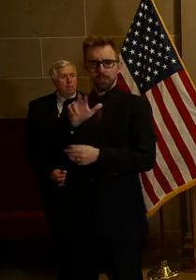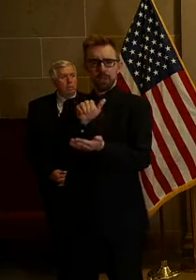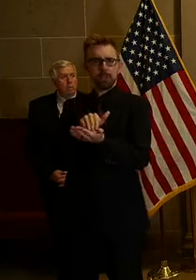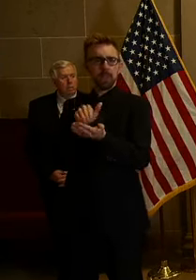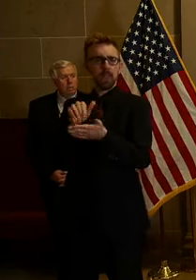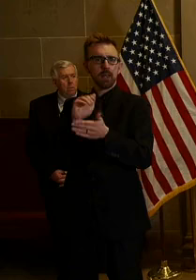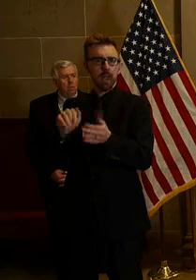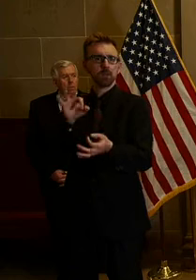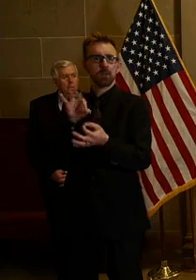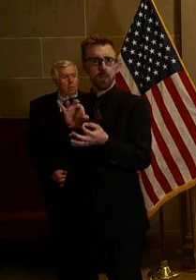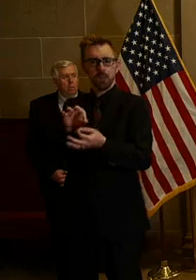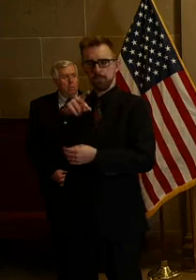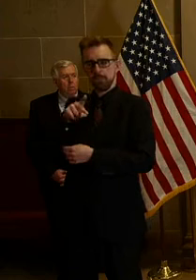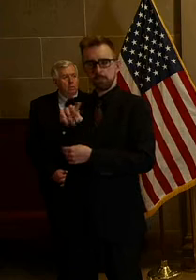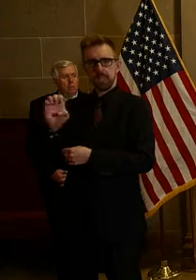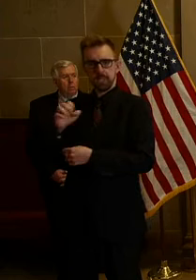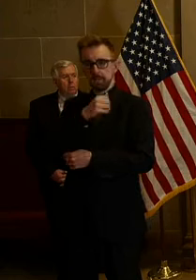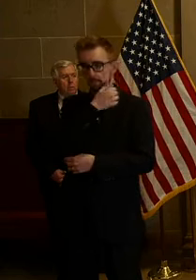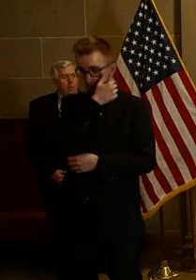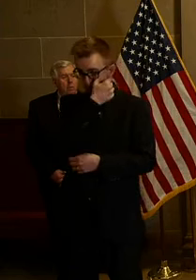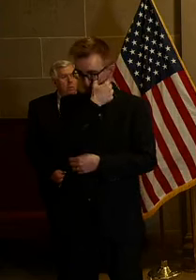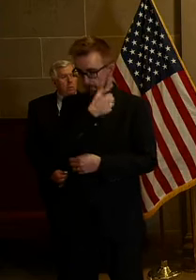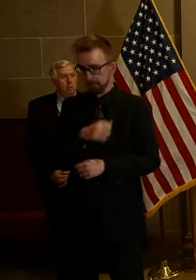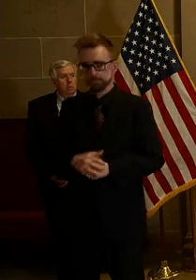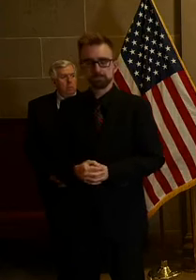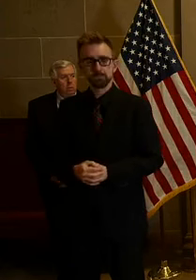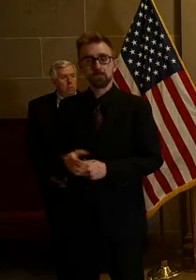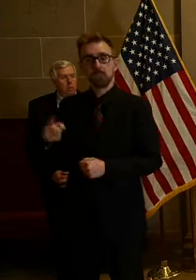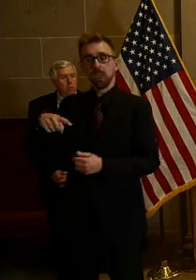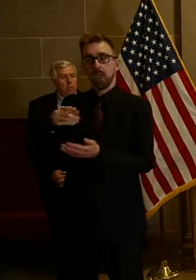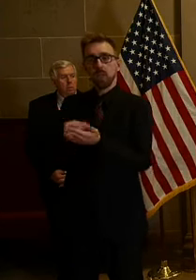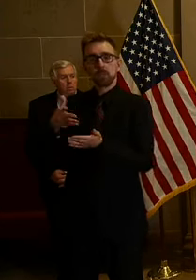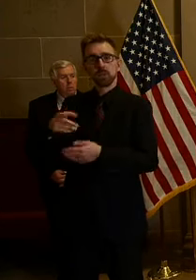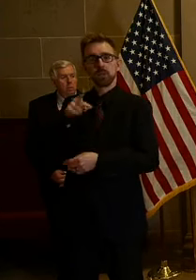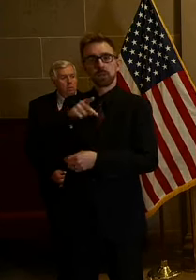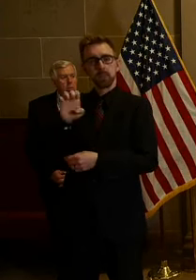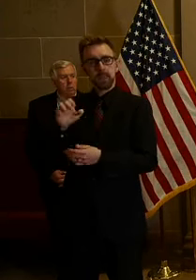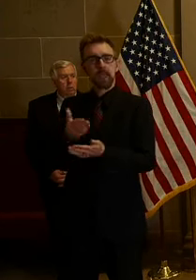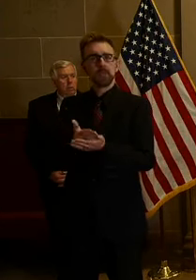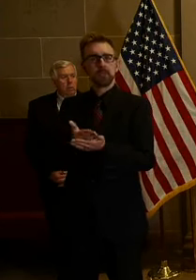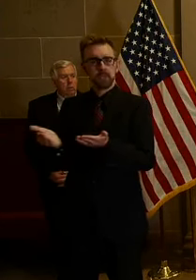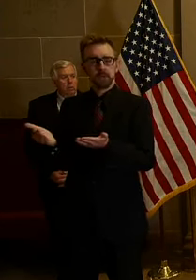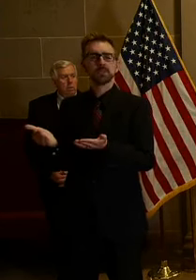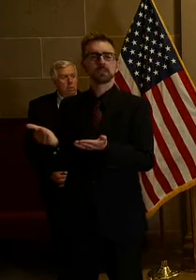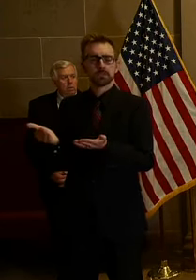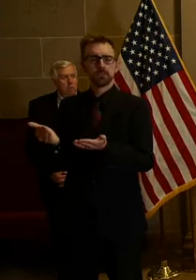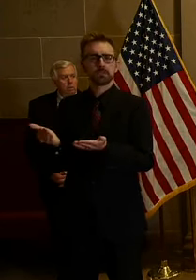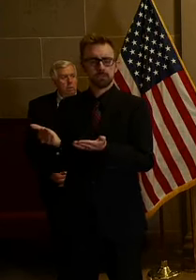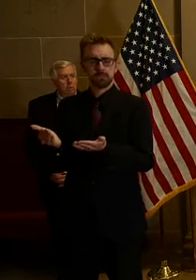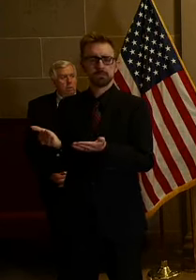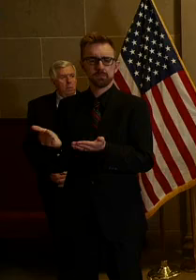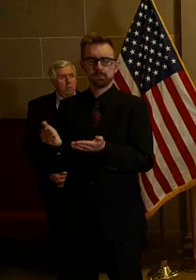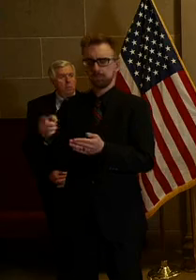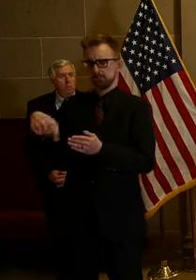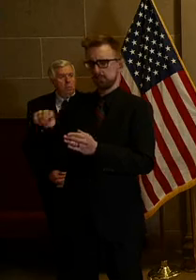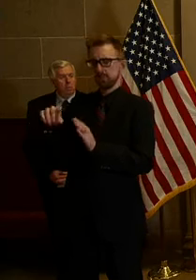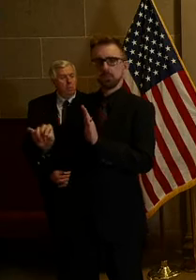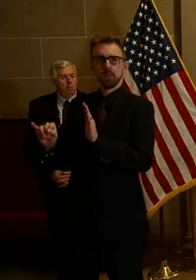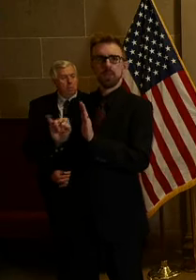worth of PPE. They are purchasing the PPE materials that have been identified